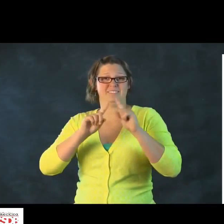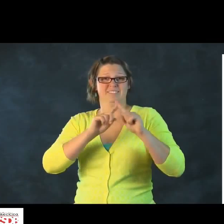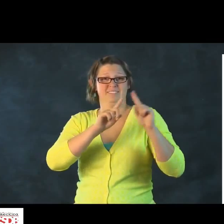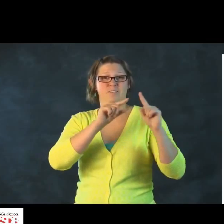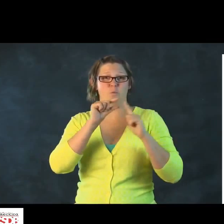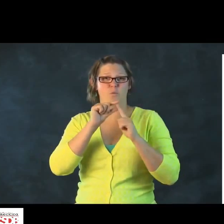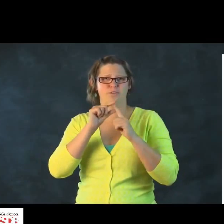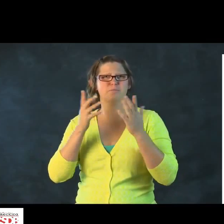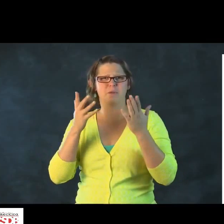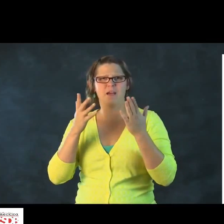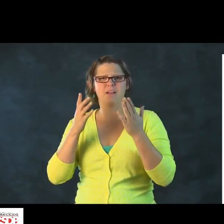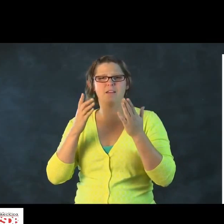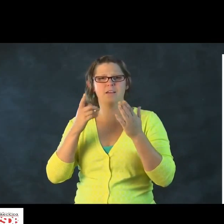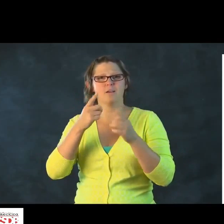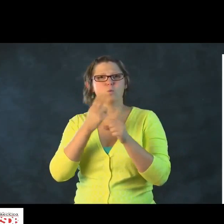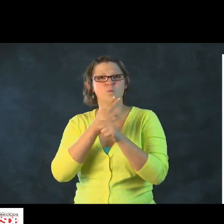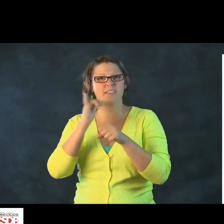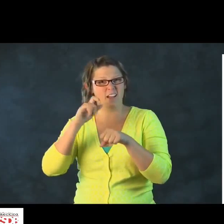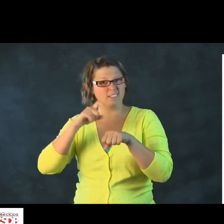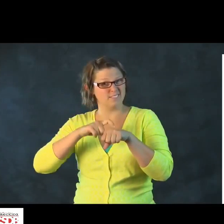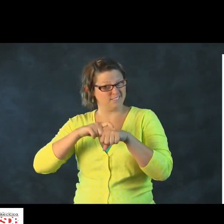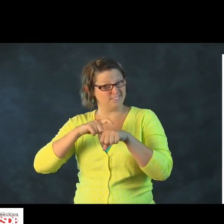to give it some context.